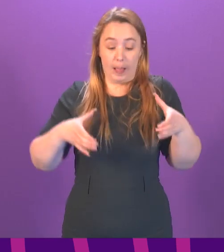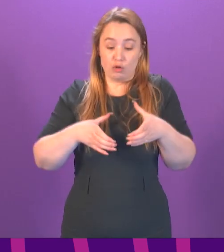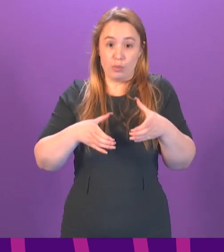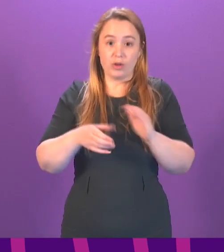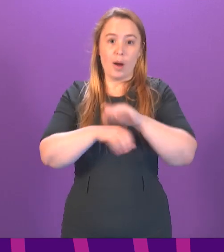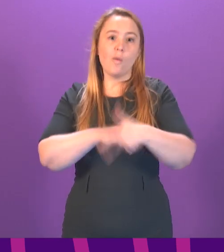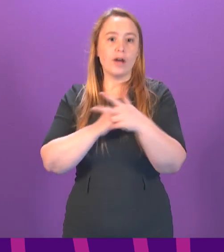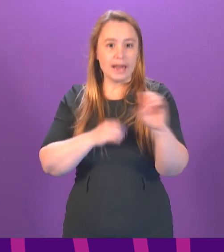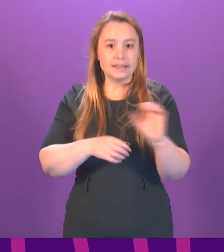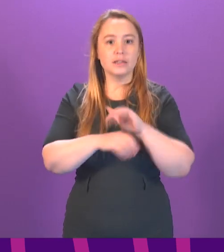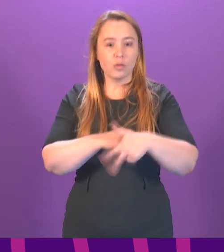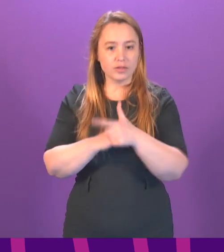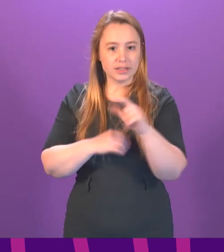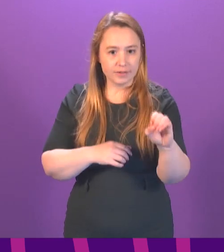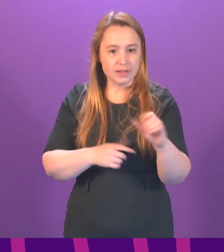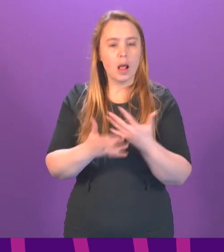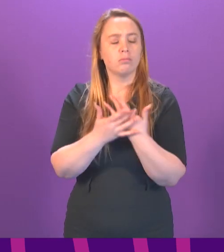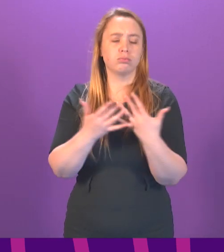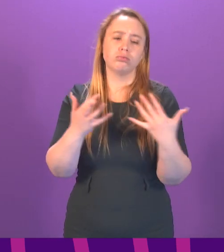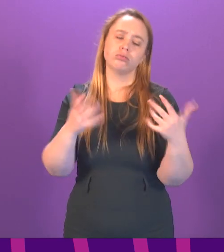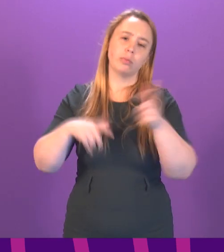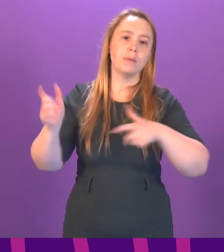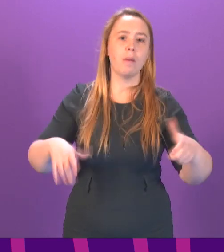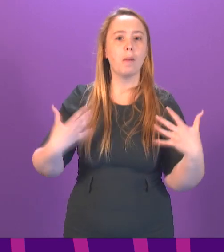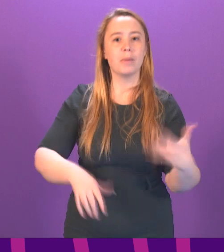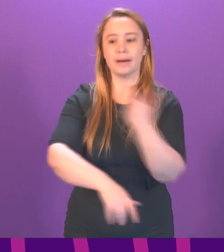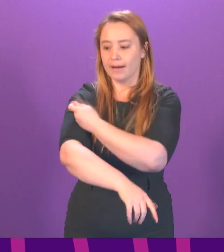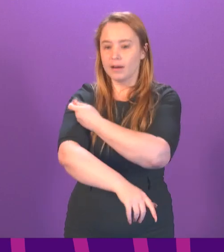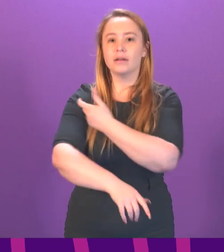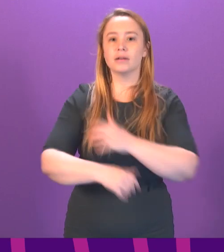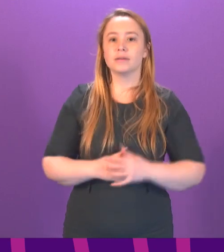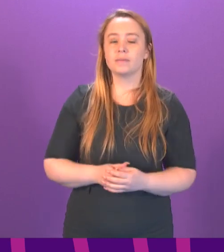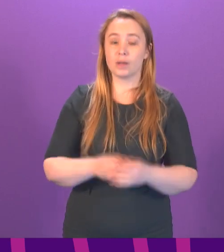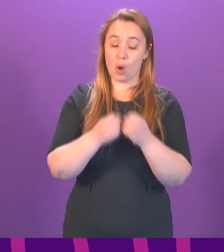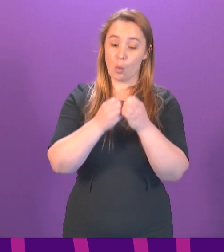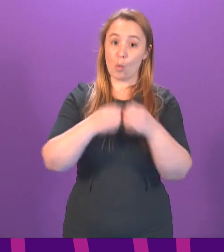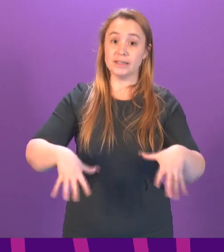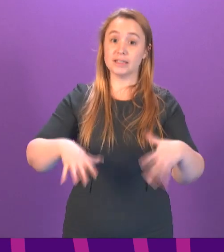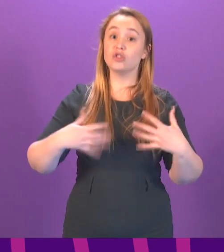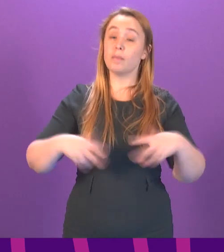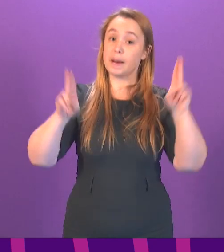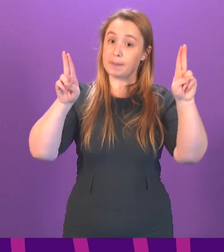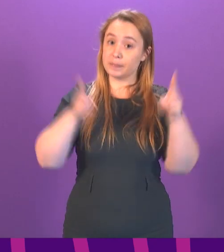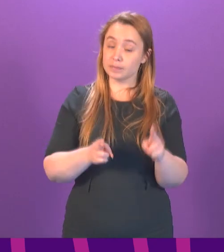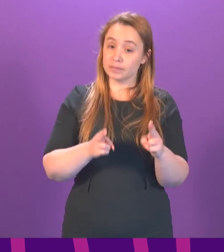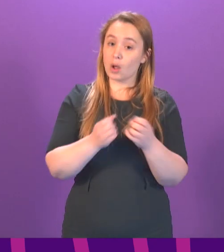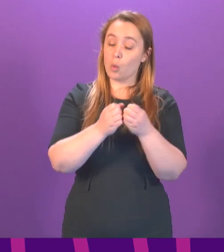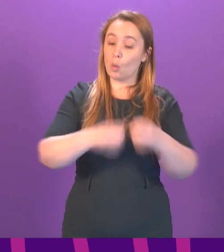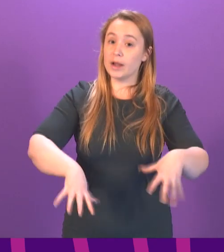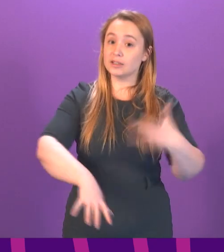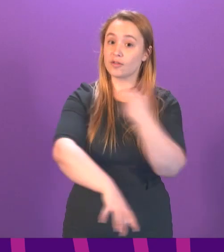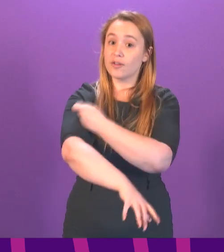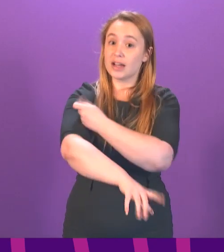numbers of people coming forward to get the vaccination. Wastage is minimised. The wastage rates of this